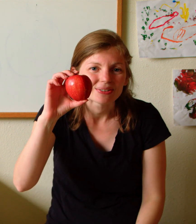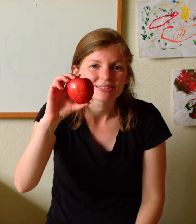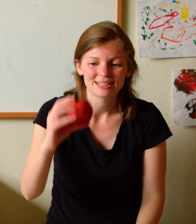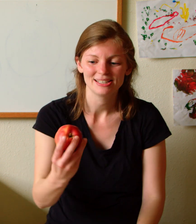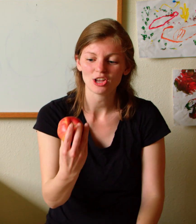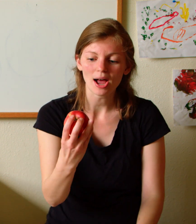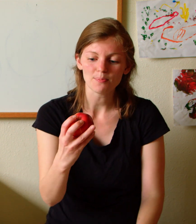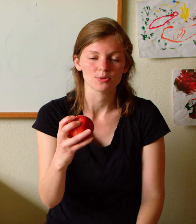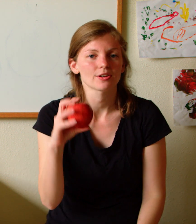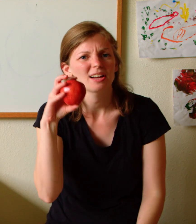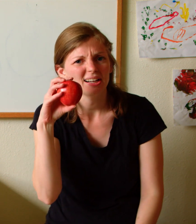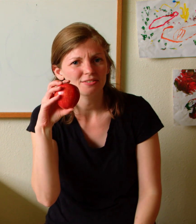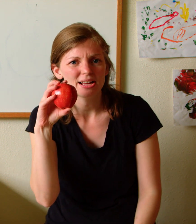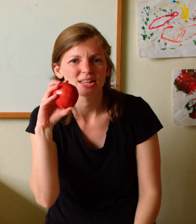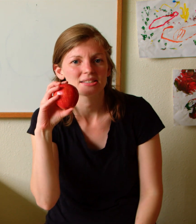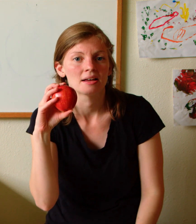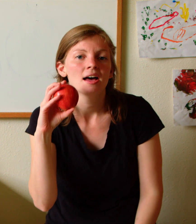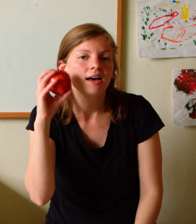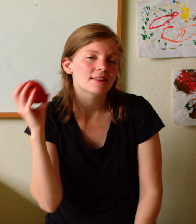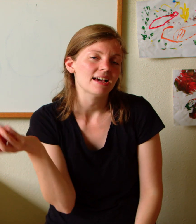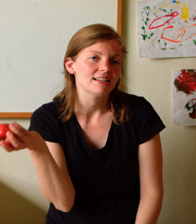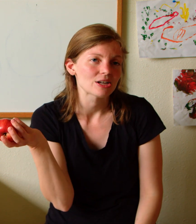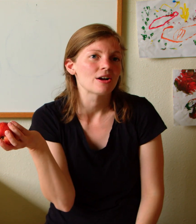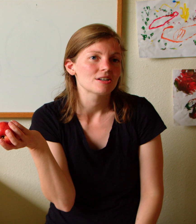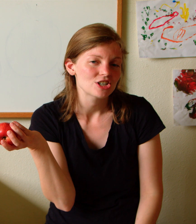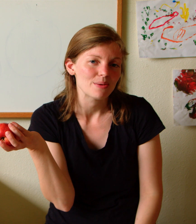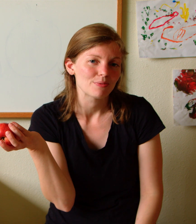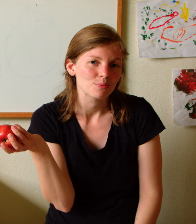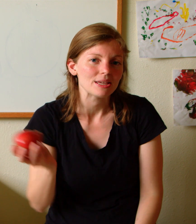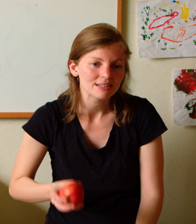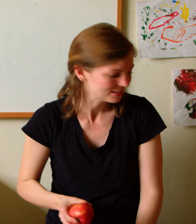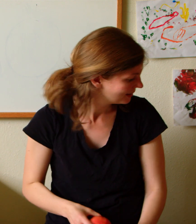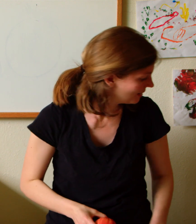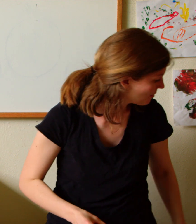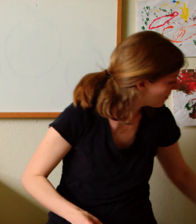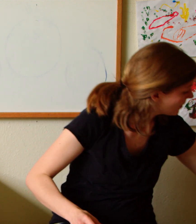so apples are kind of round that's the that is our shape of the week remember